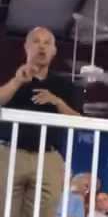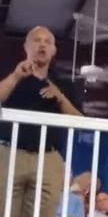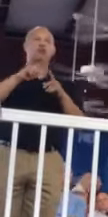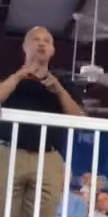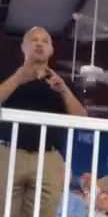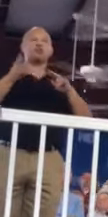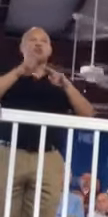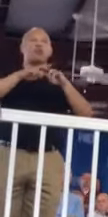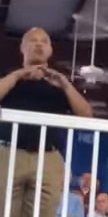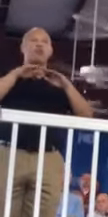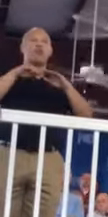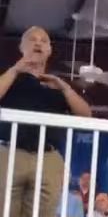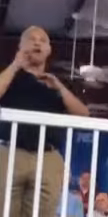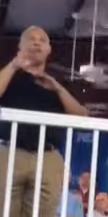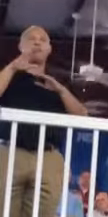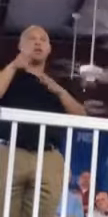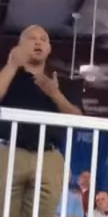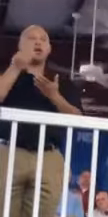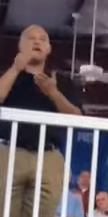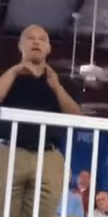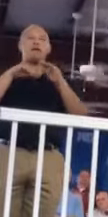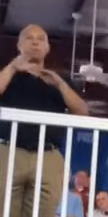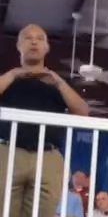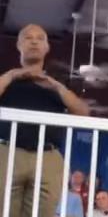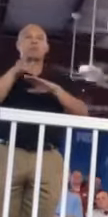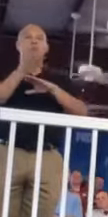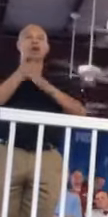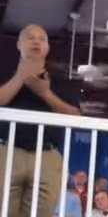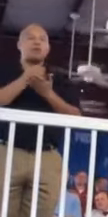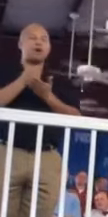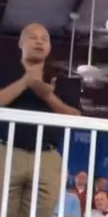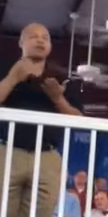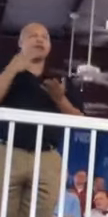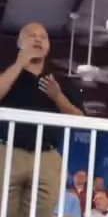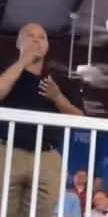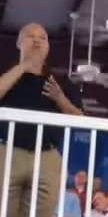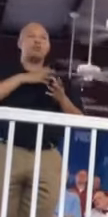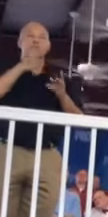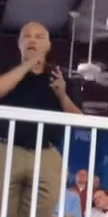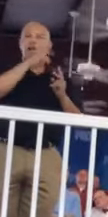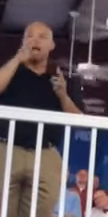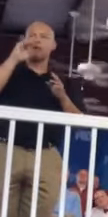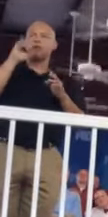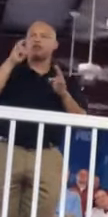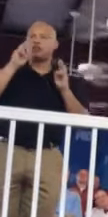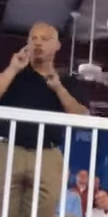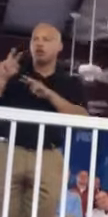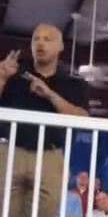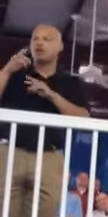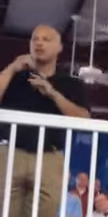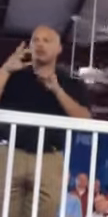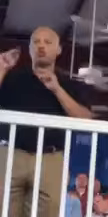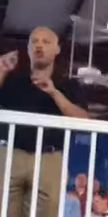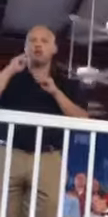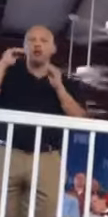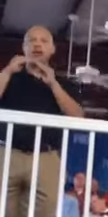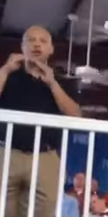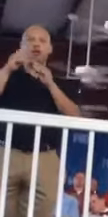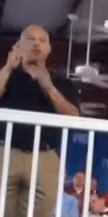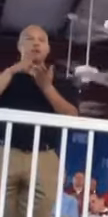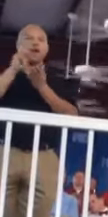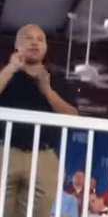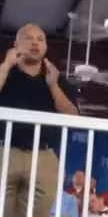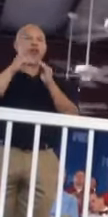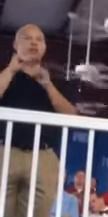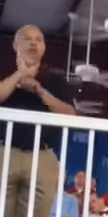to an increase in the minimum wage. And this do-nothing Senator looks women of the state in the eye and says no to equal pay for equal work.